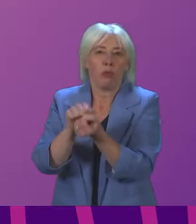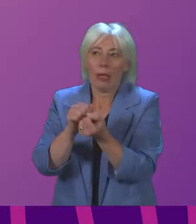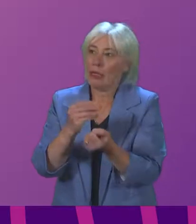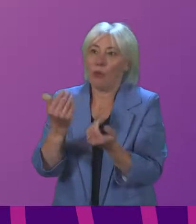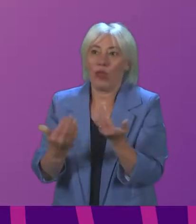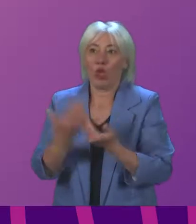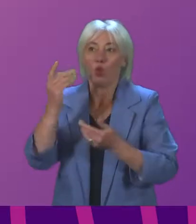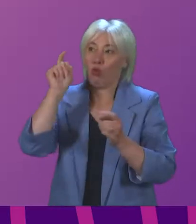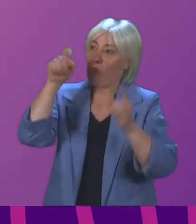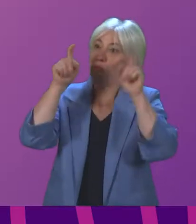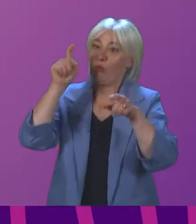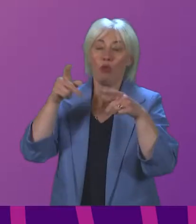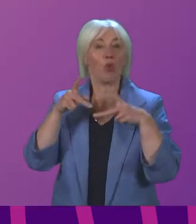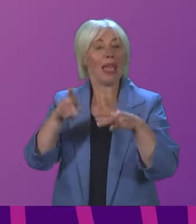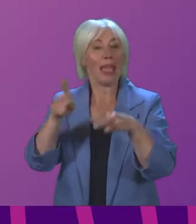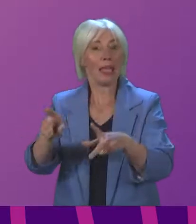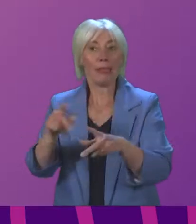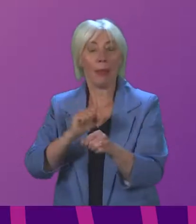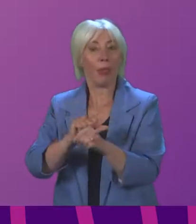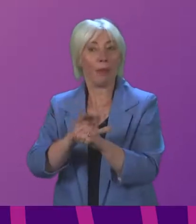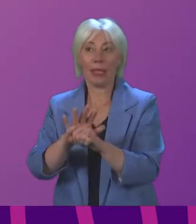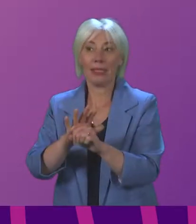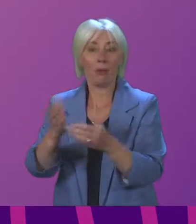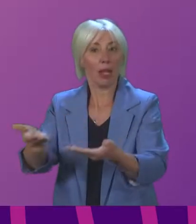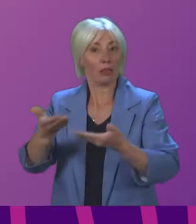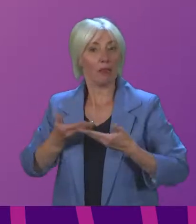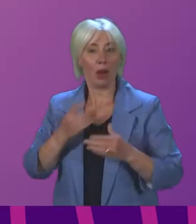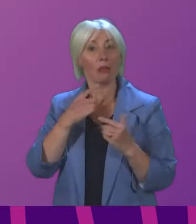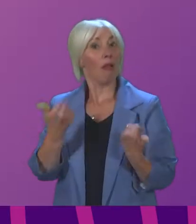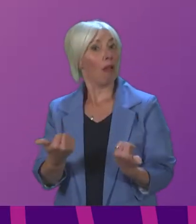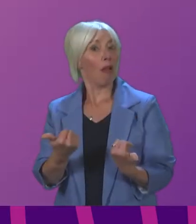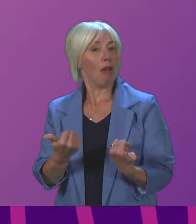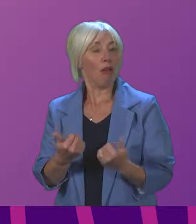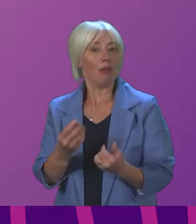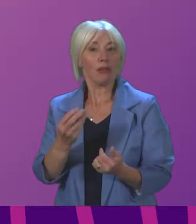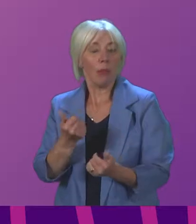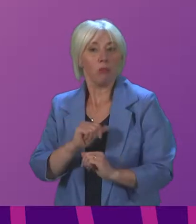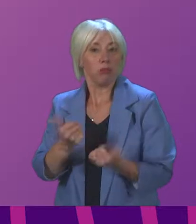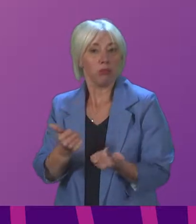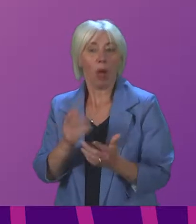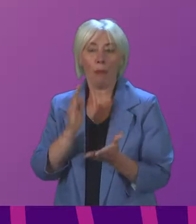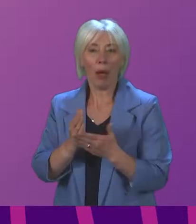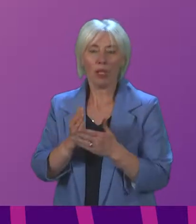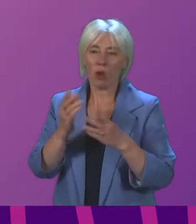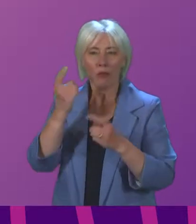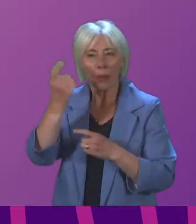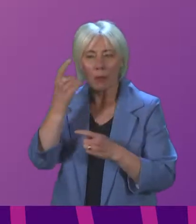changes to practice that the pandemic has brought about, whilst ensuring we carefully study government plans to